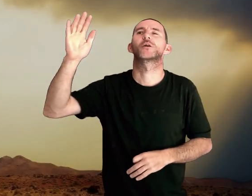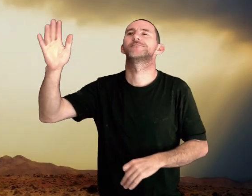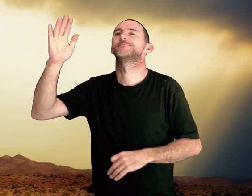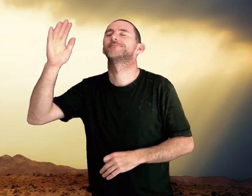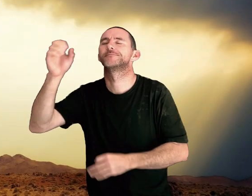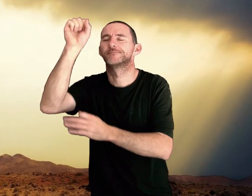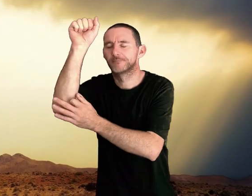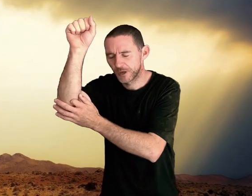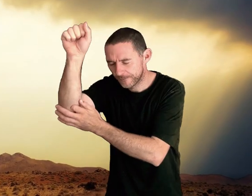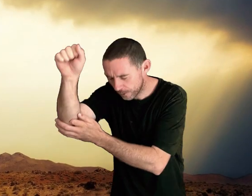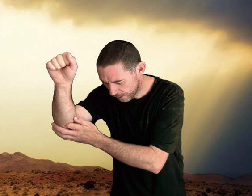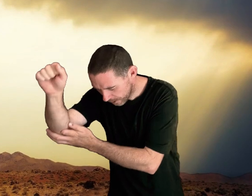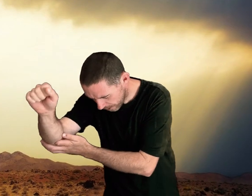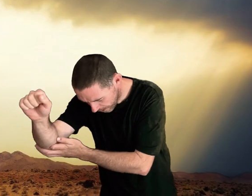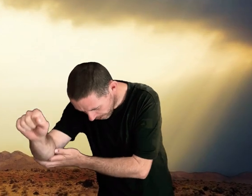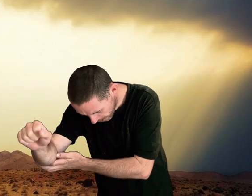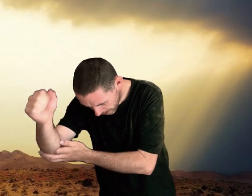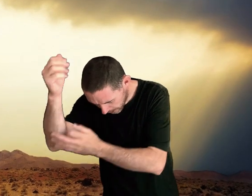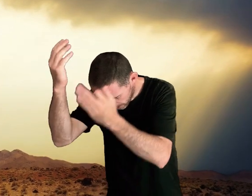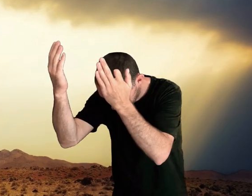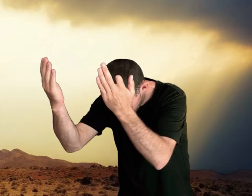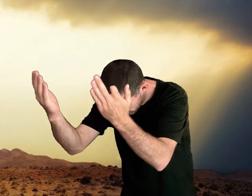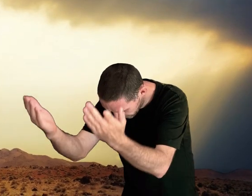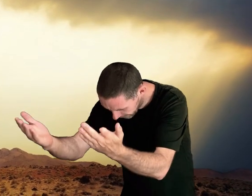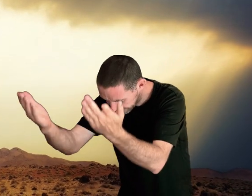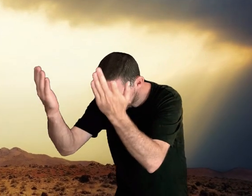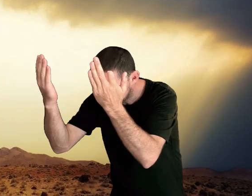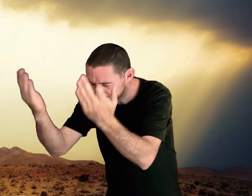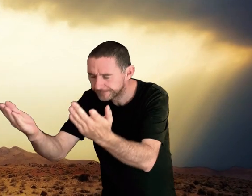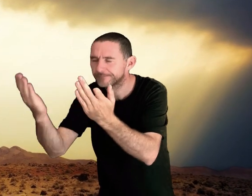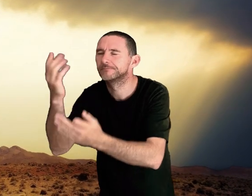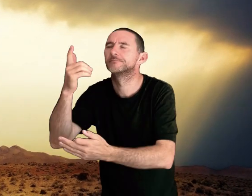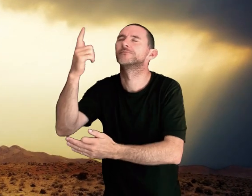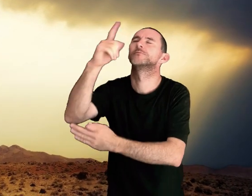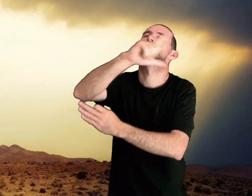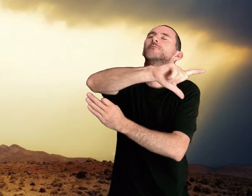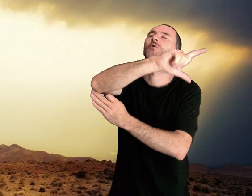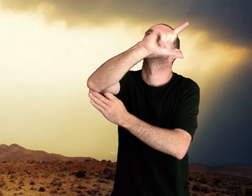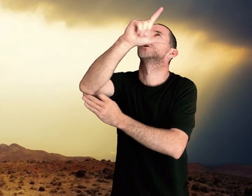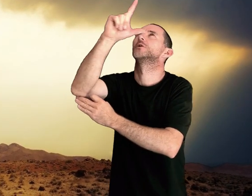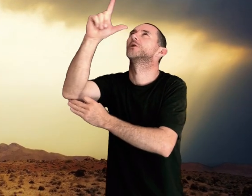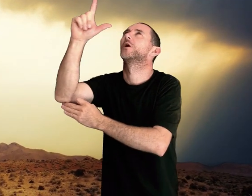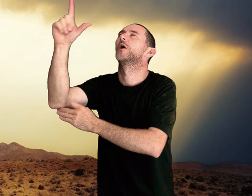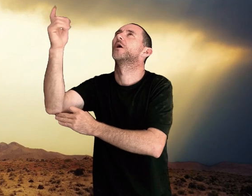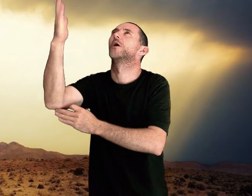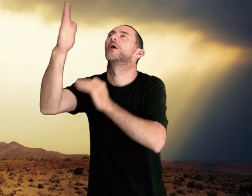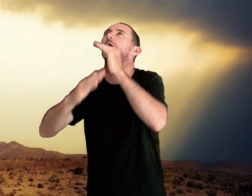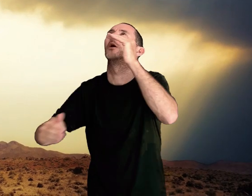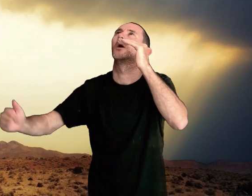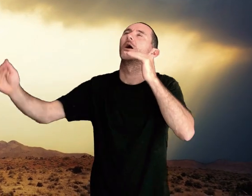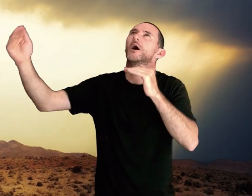Bow down before Him For He is